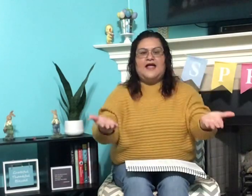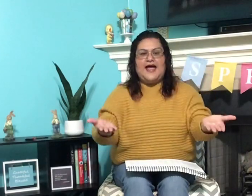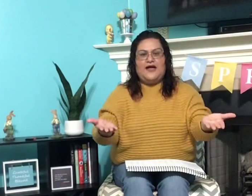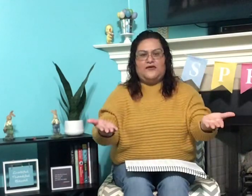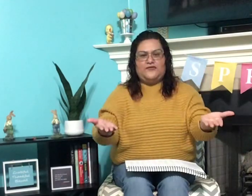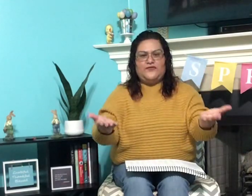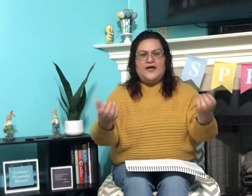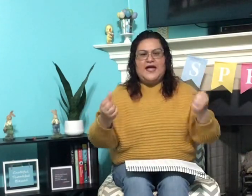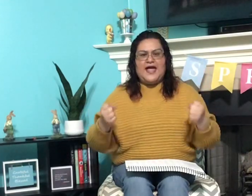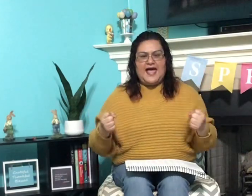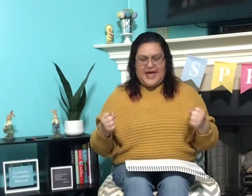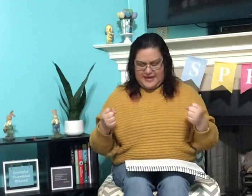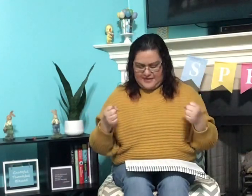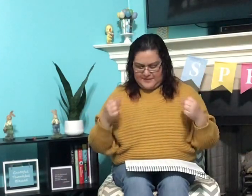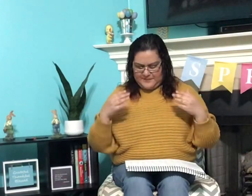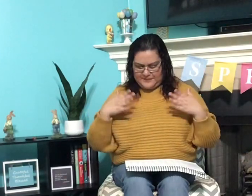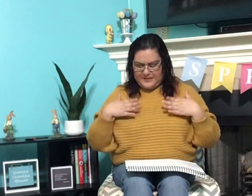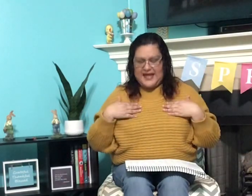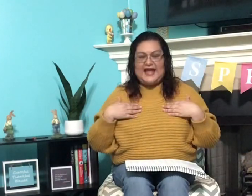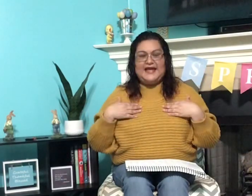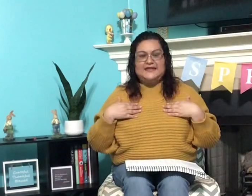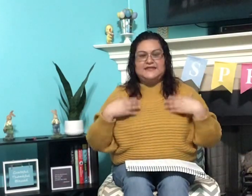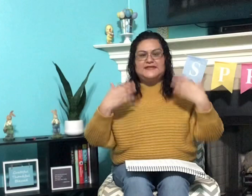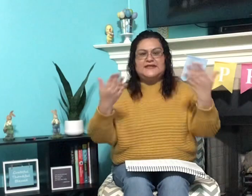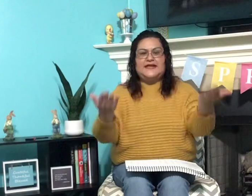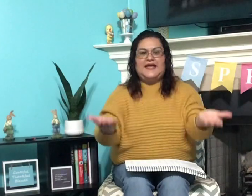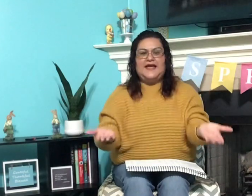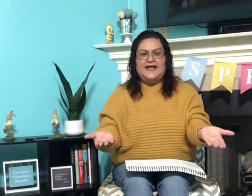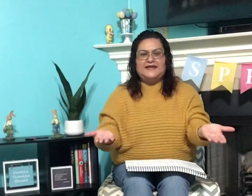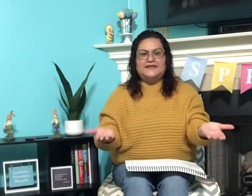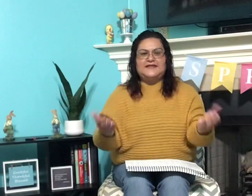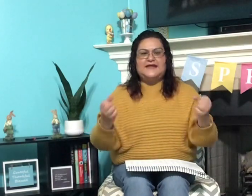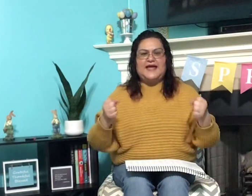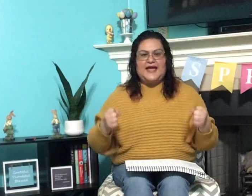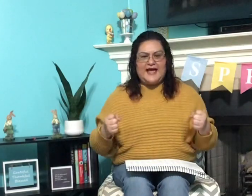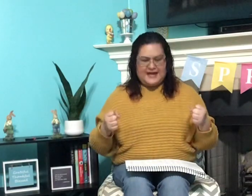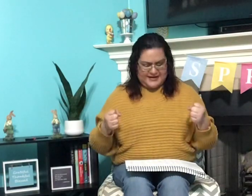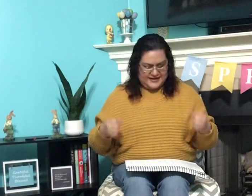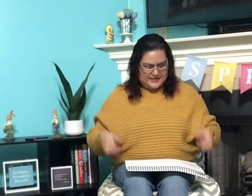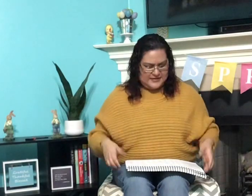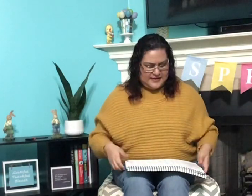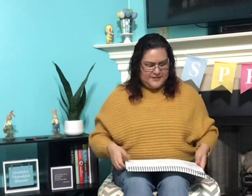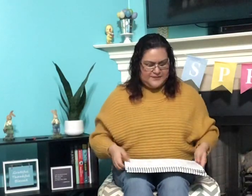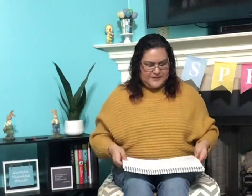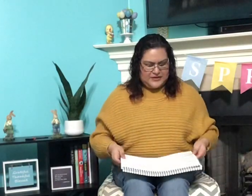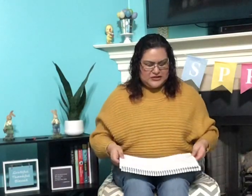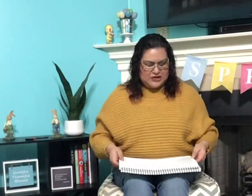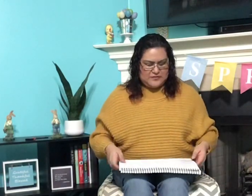elf, eh, eh, ant, ant, ant, okay? Good job.